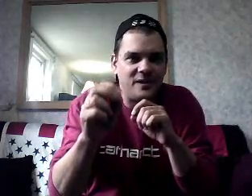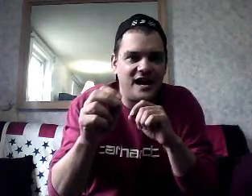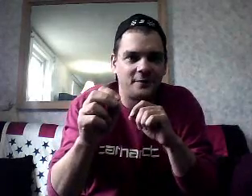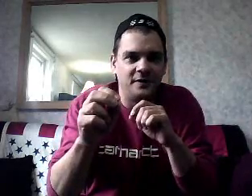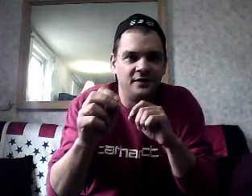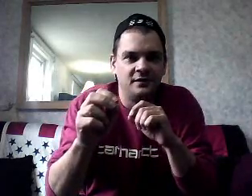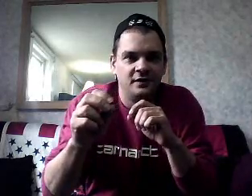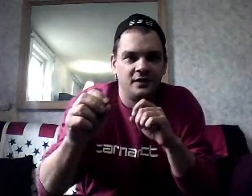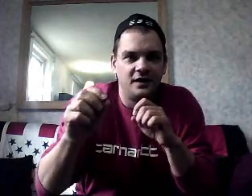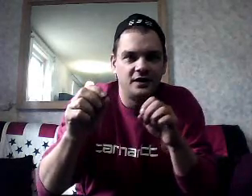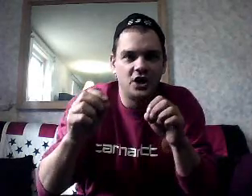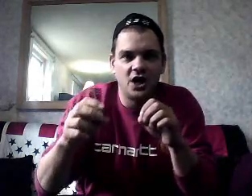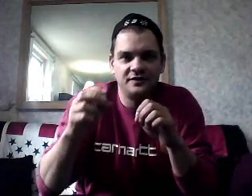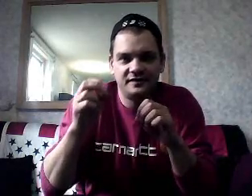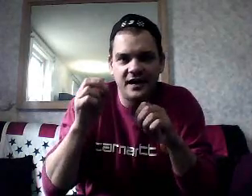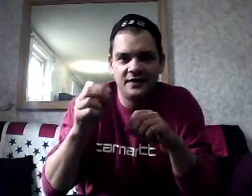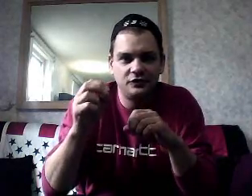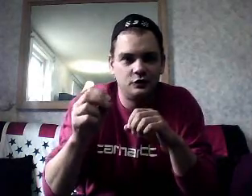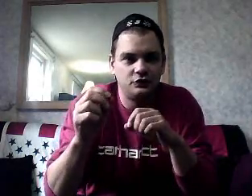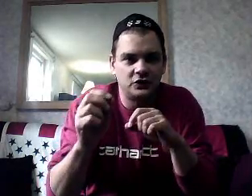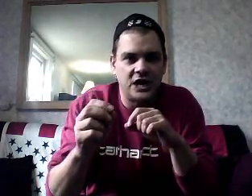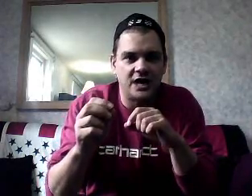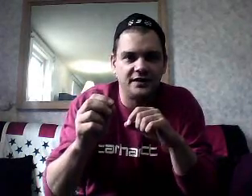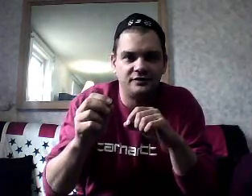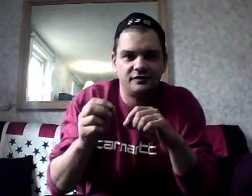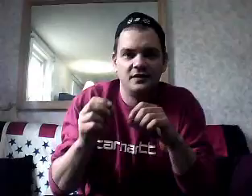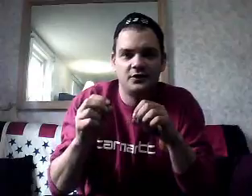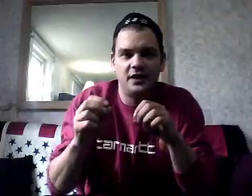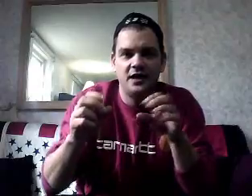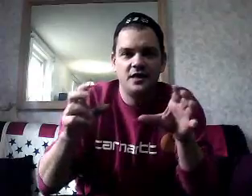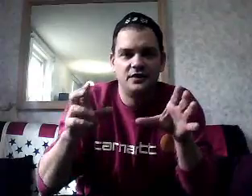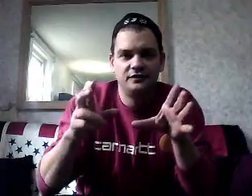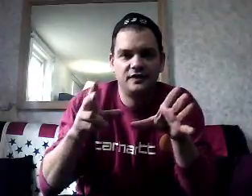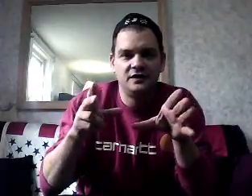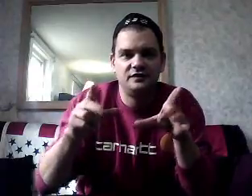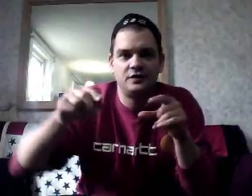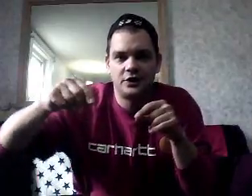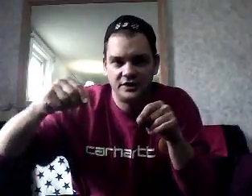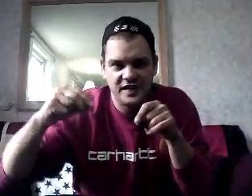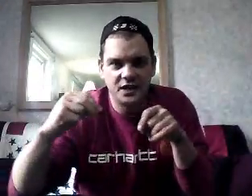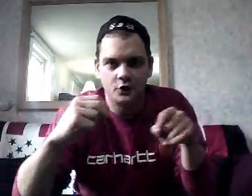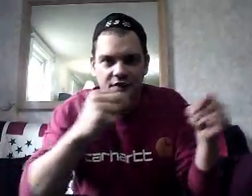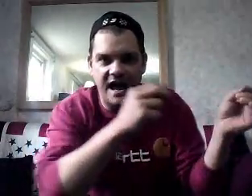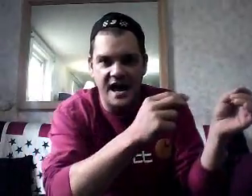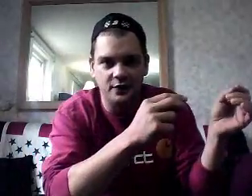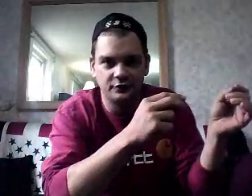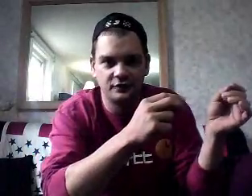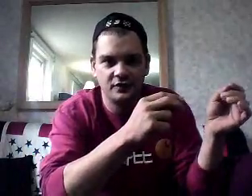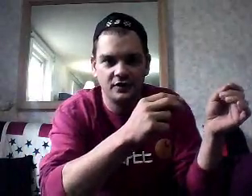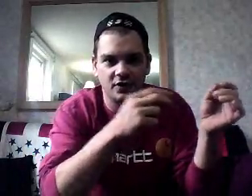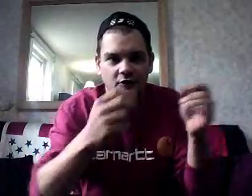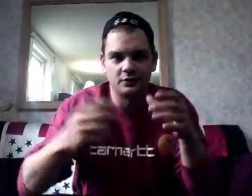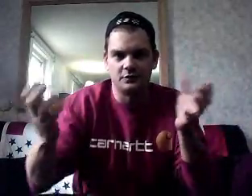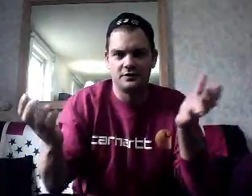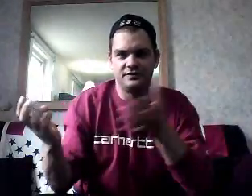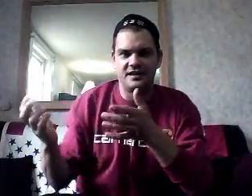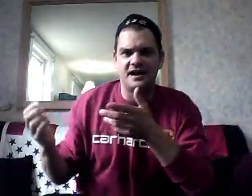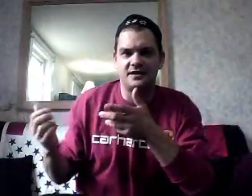Bachman Constitutional Caucus, okay, this thing is either going to take over the House, or it's not,